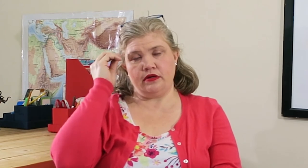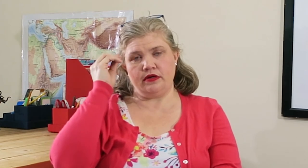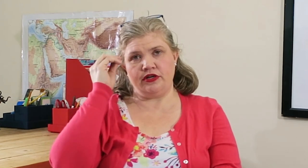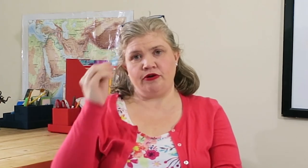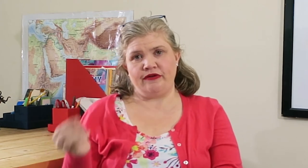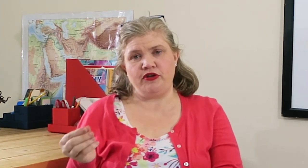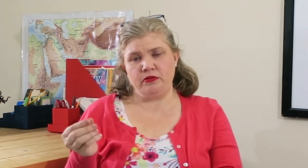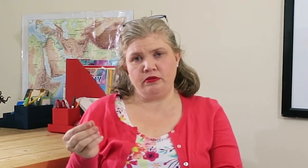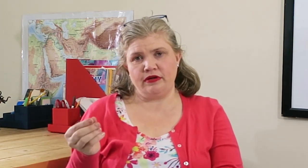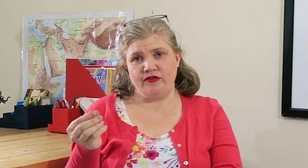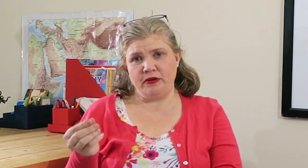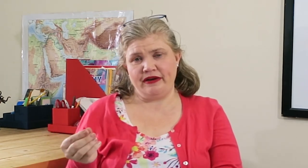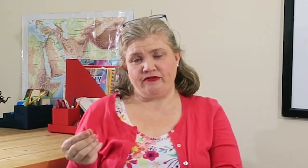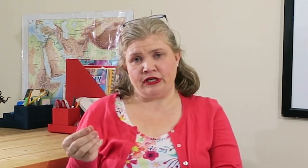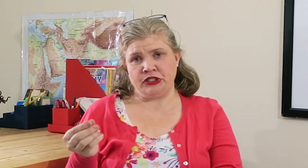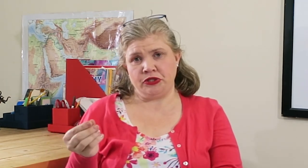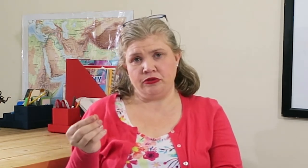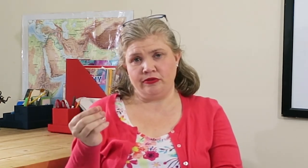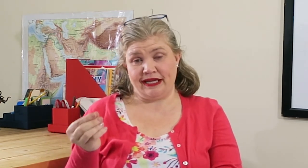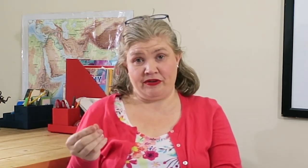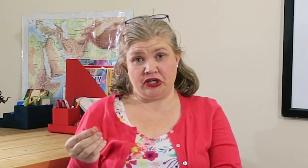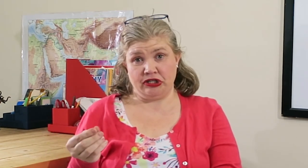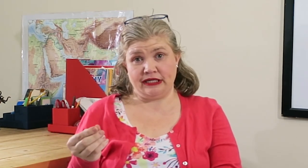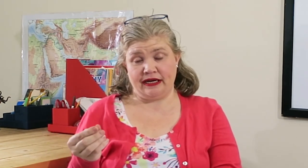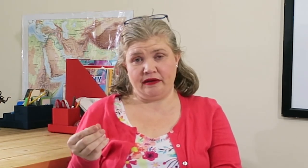you know, if you, if you had a friend who was having a hard time,